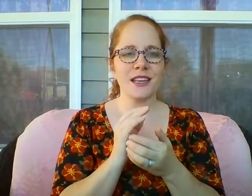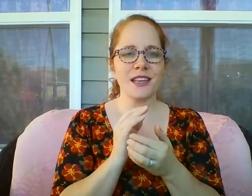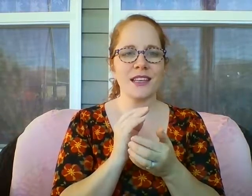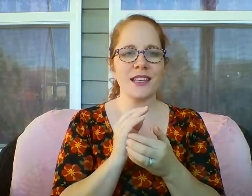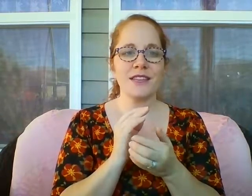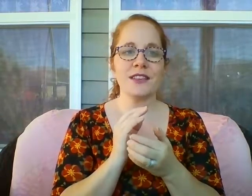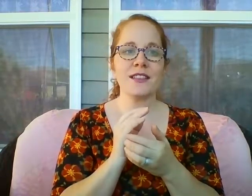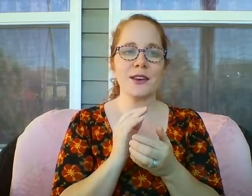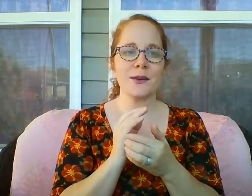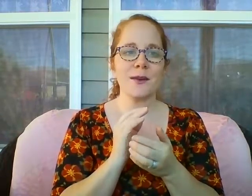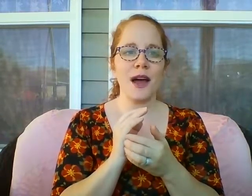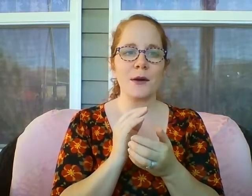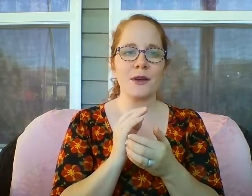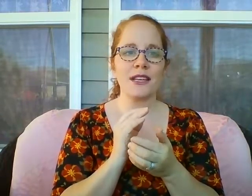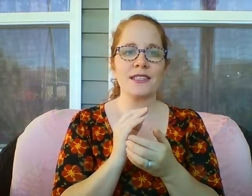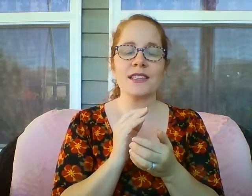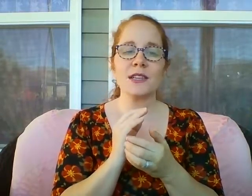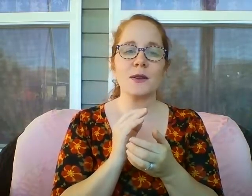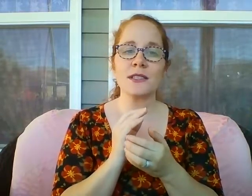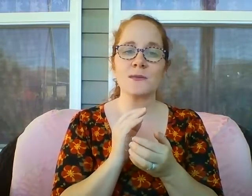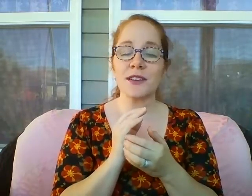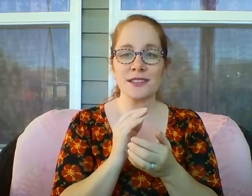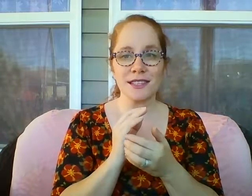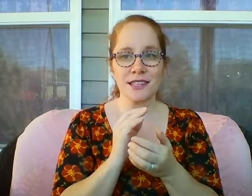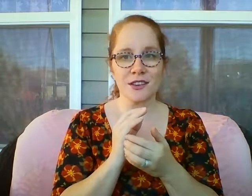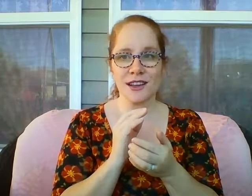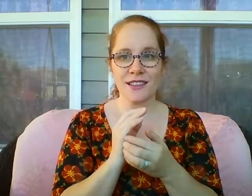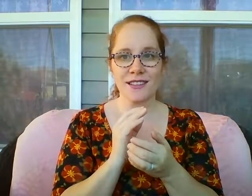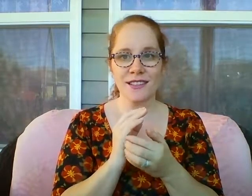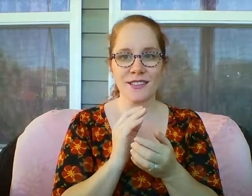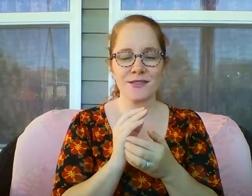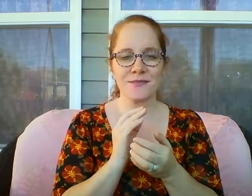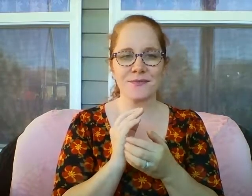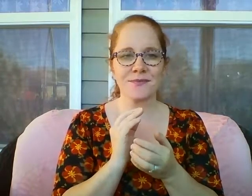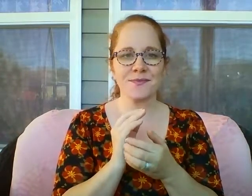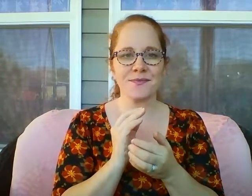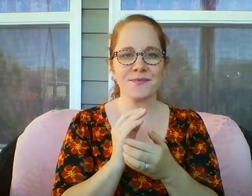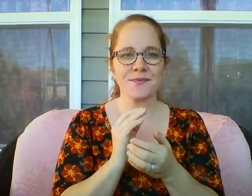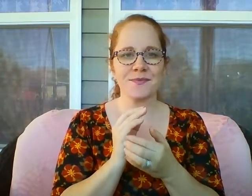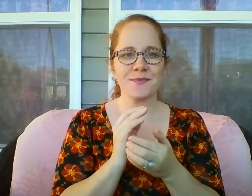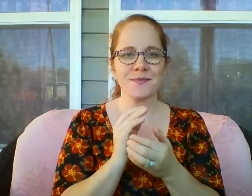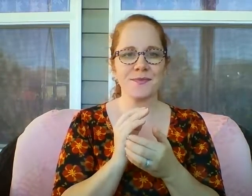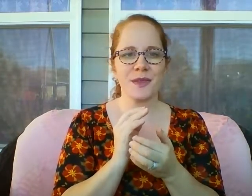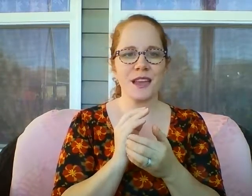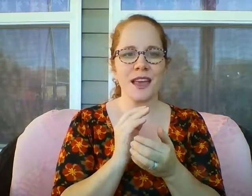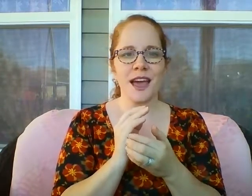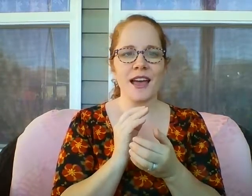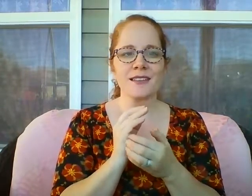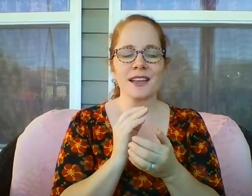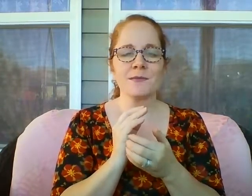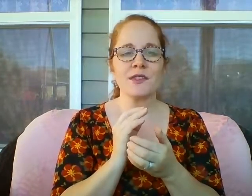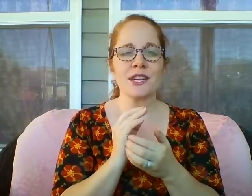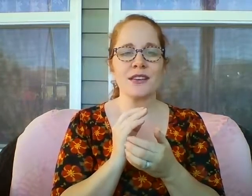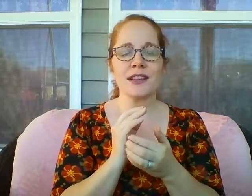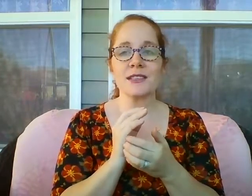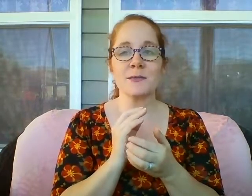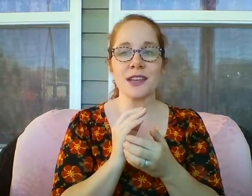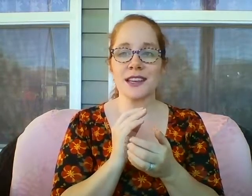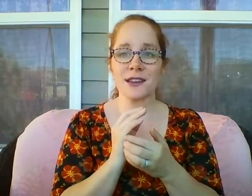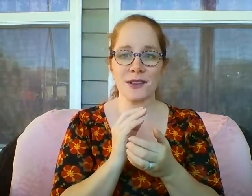Even though I will continue experiencing trials as I am sharing this planet with